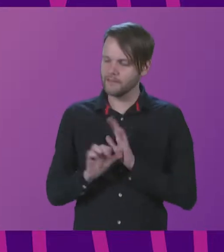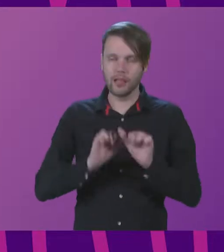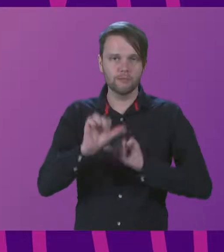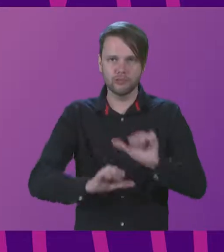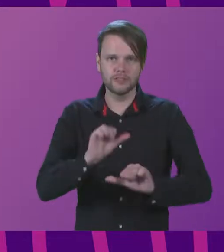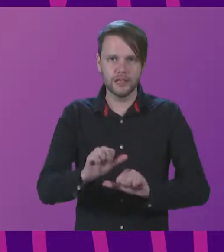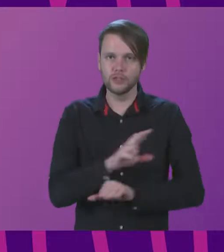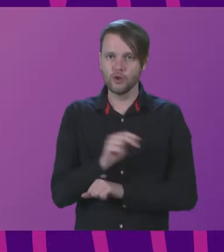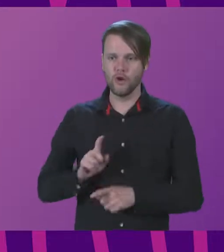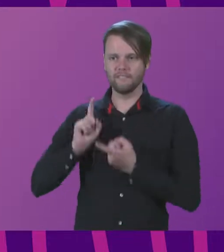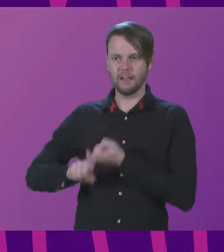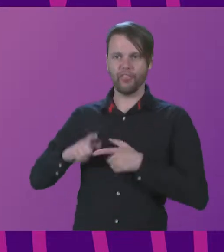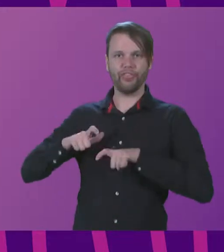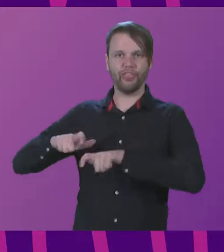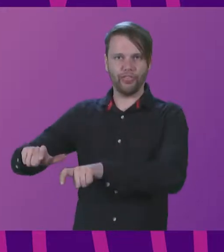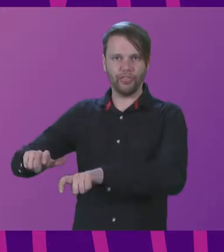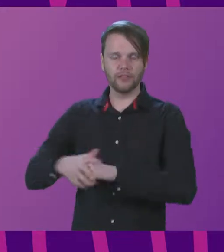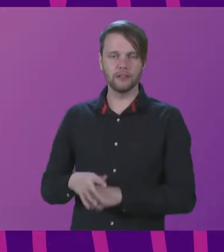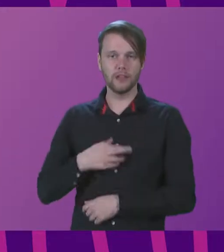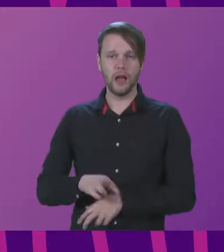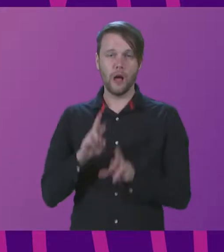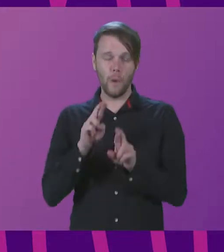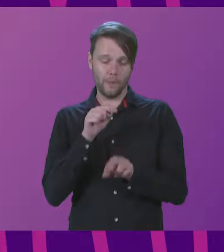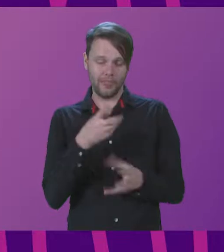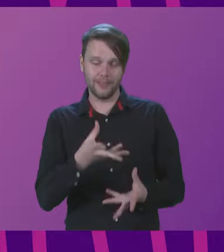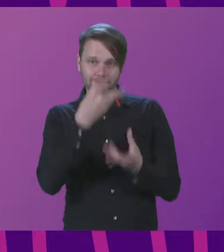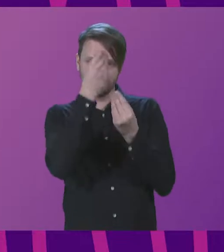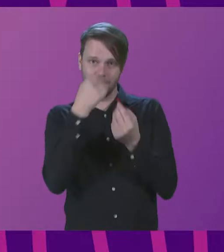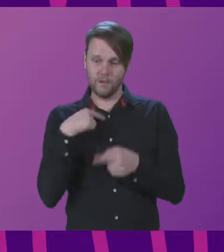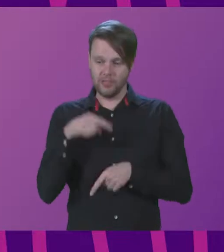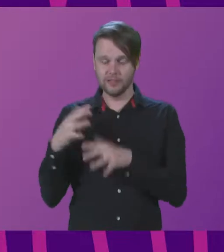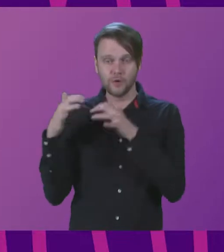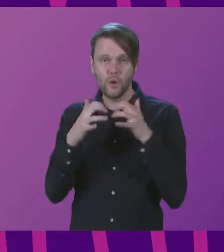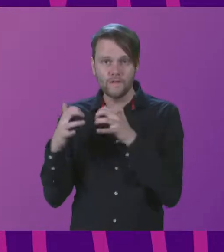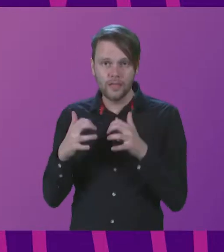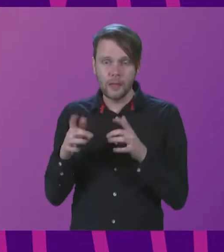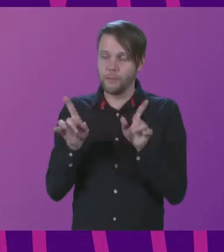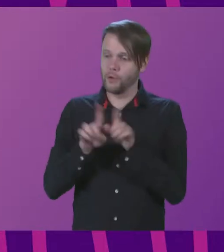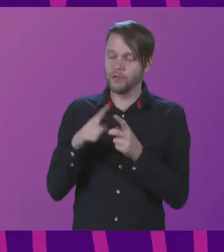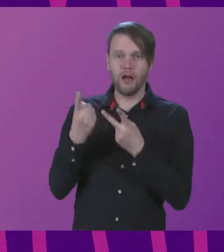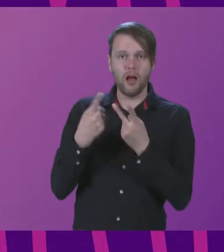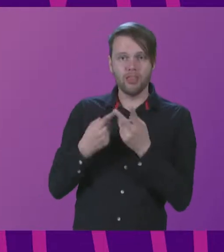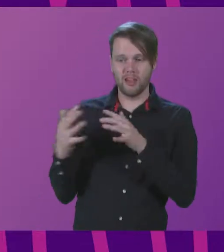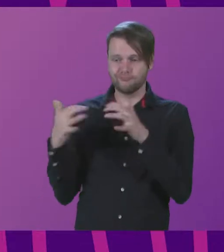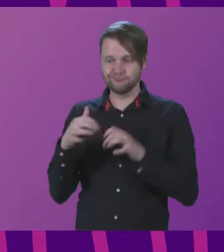resting state. I hope that we will apply that lesson not just to this conflict, but to others around the world.